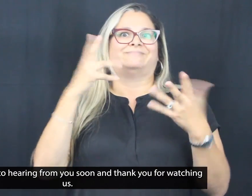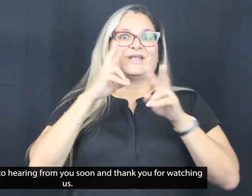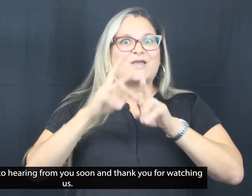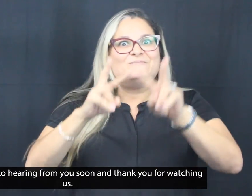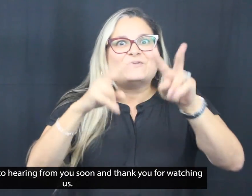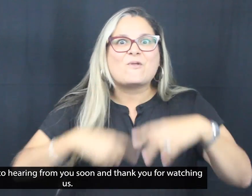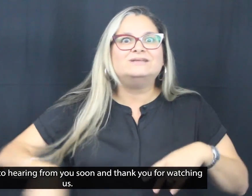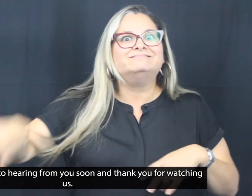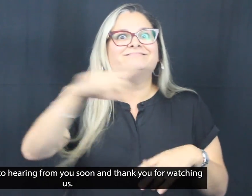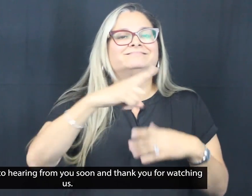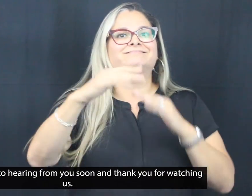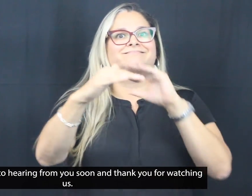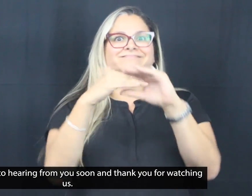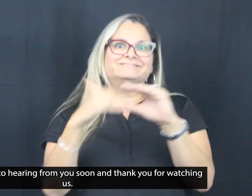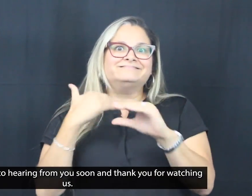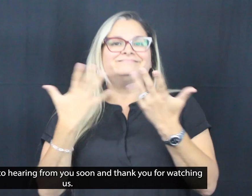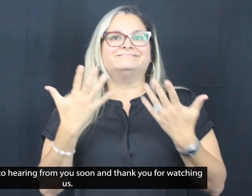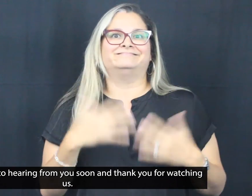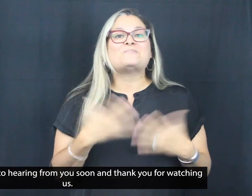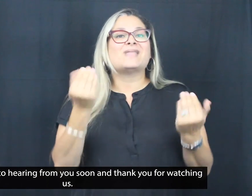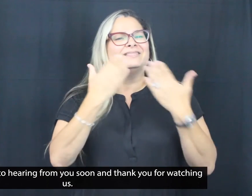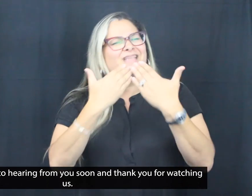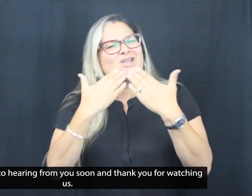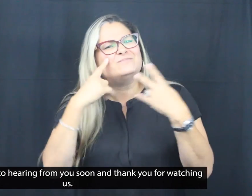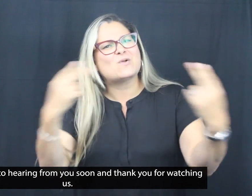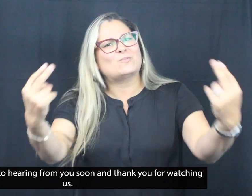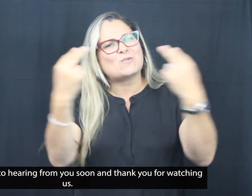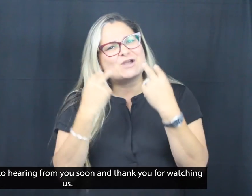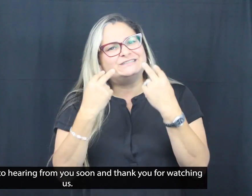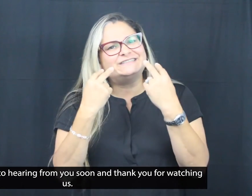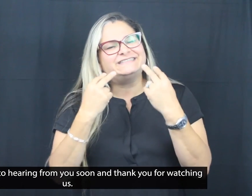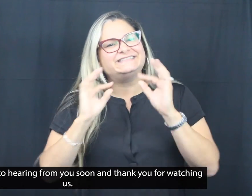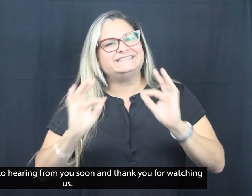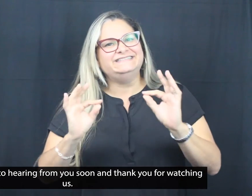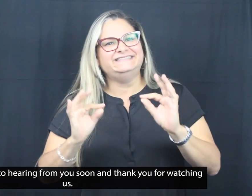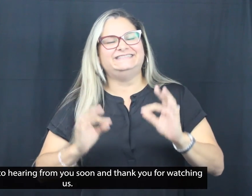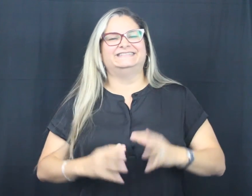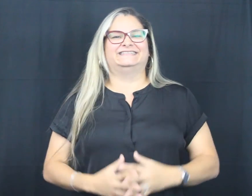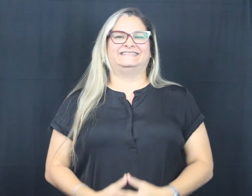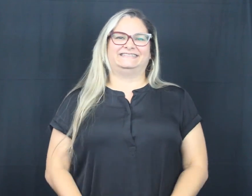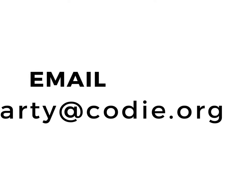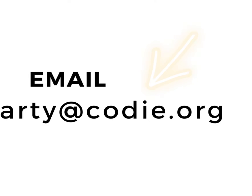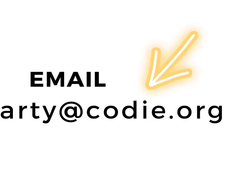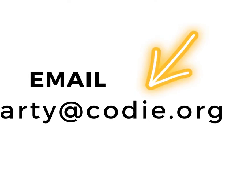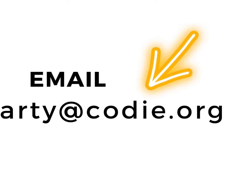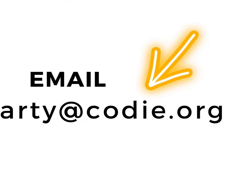28th, 2022. I look forward to hearing from you soon, and thank you for watching us.